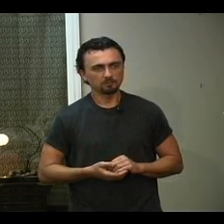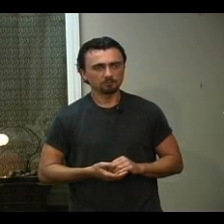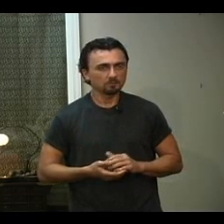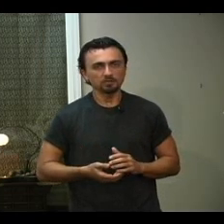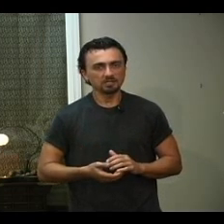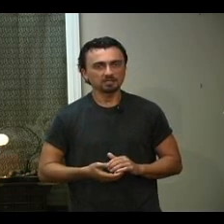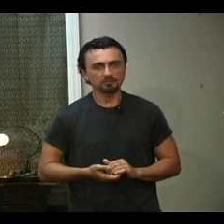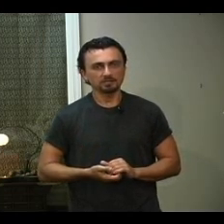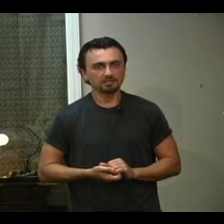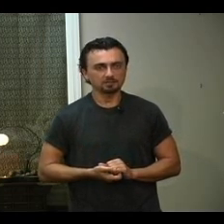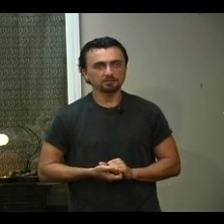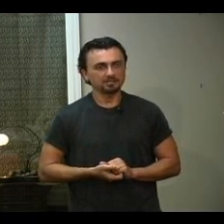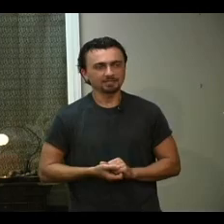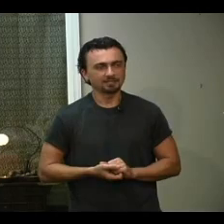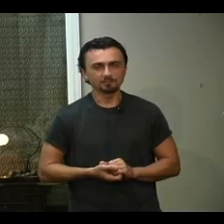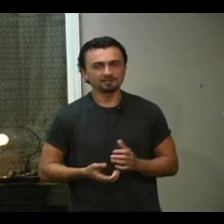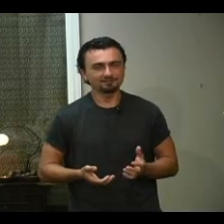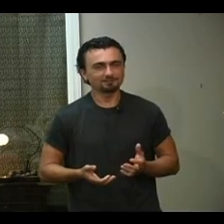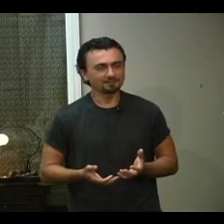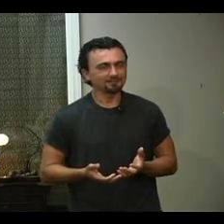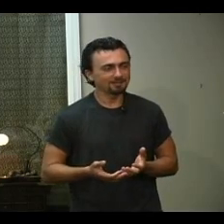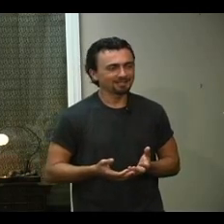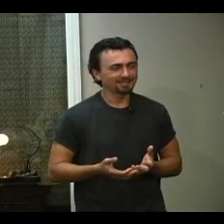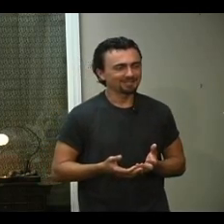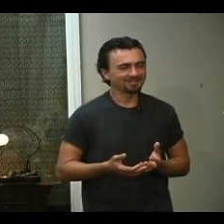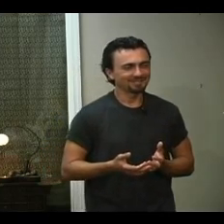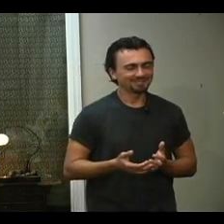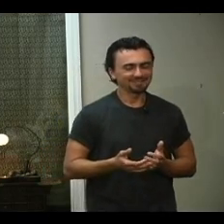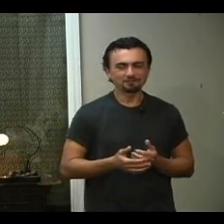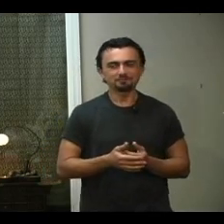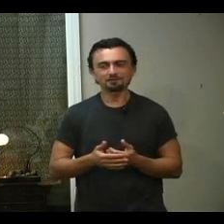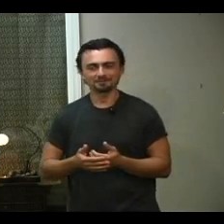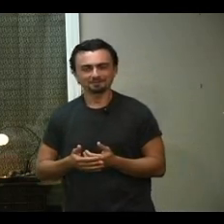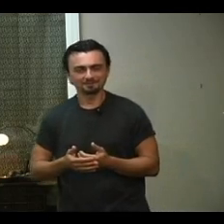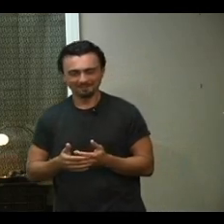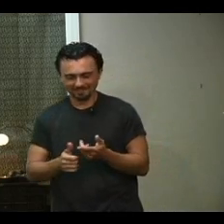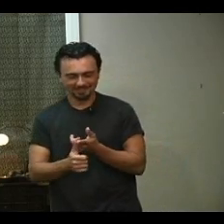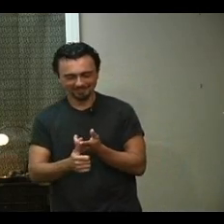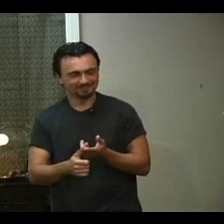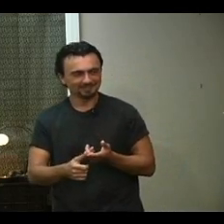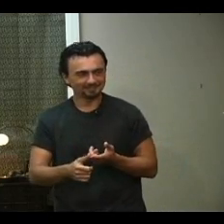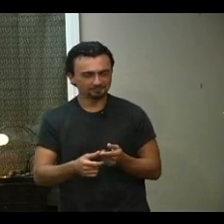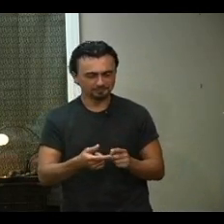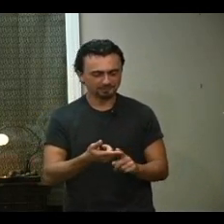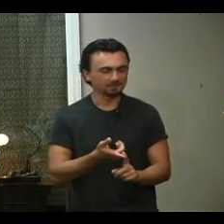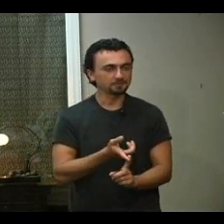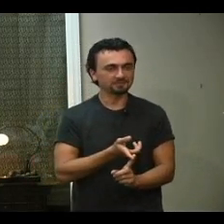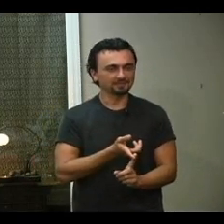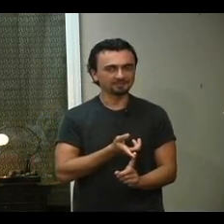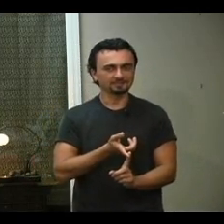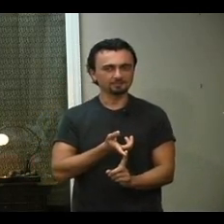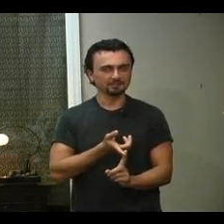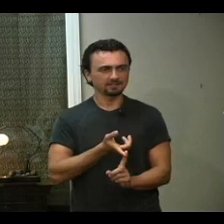No headache No headache No headache But it never went away Well of course Headache is a negative word No is a negative word